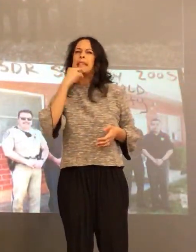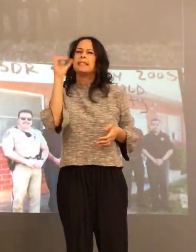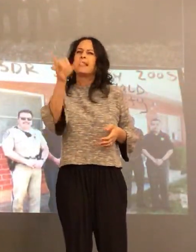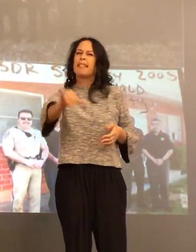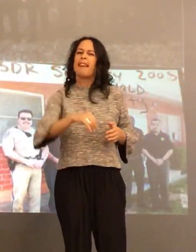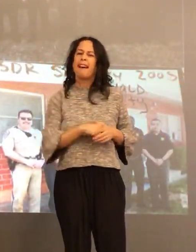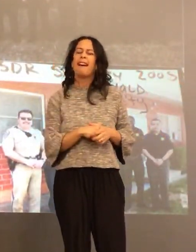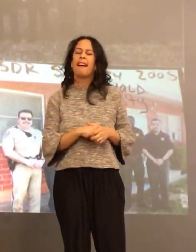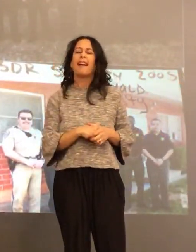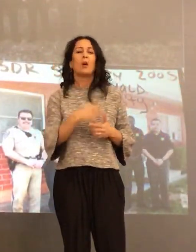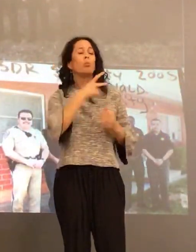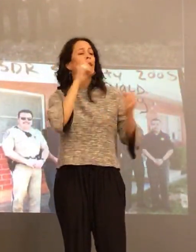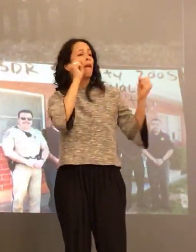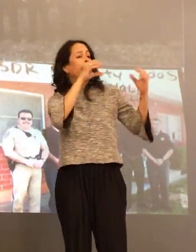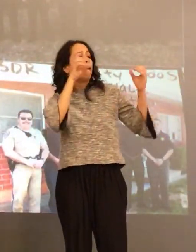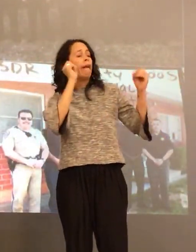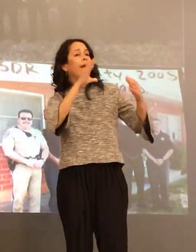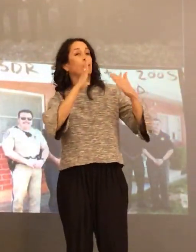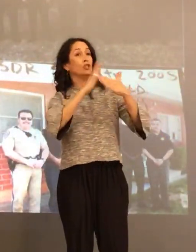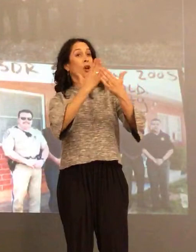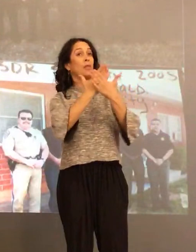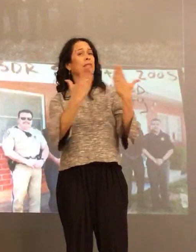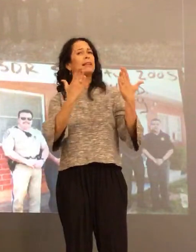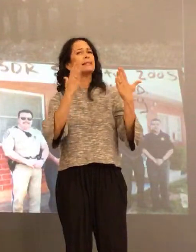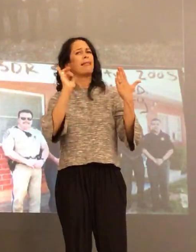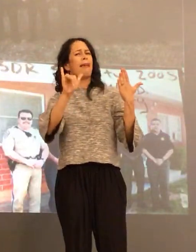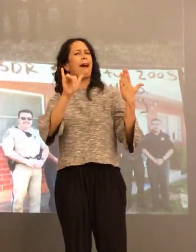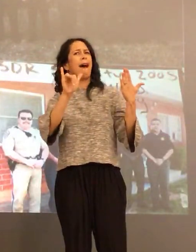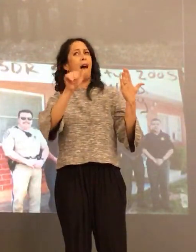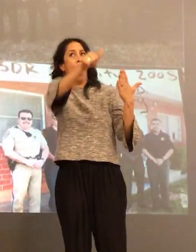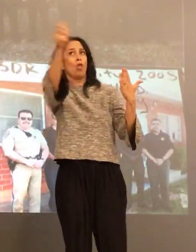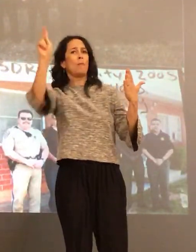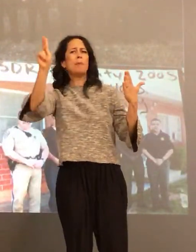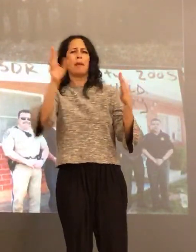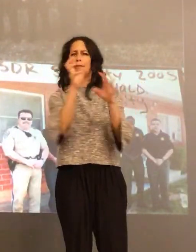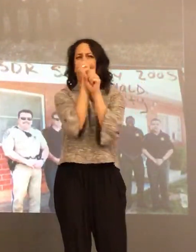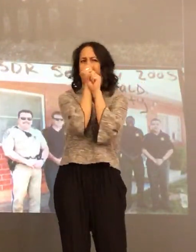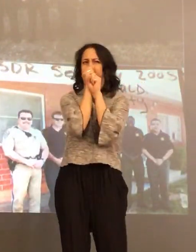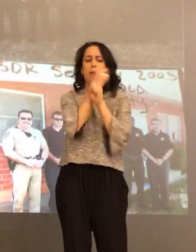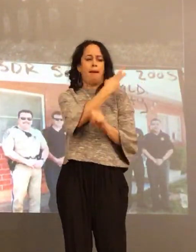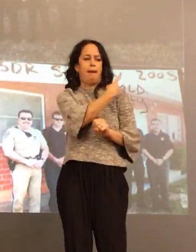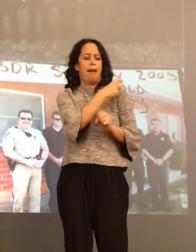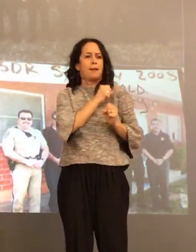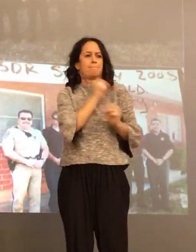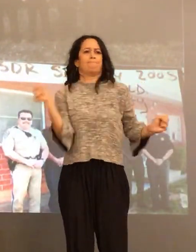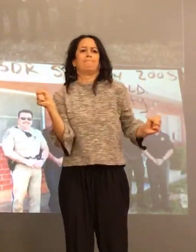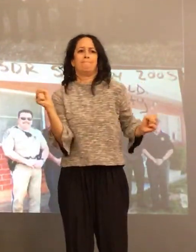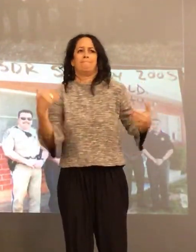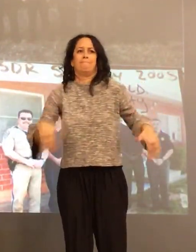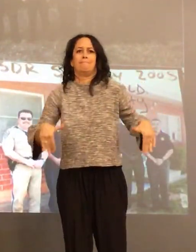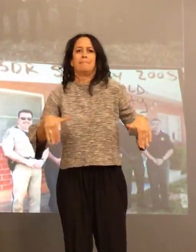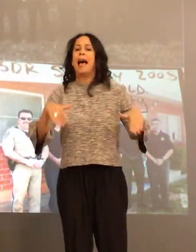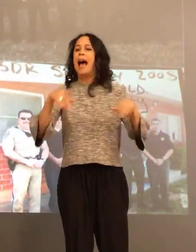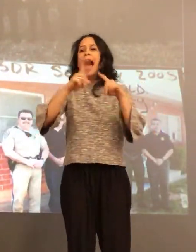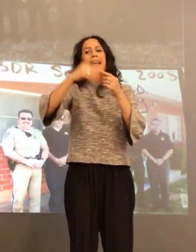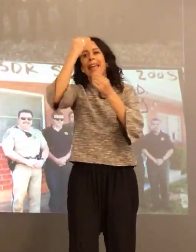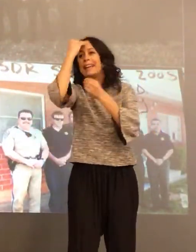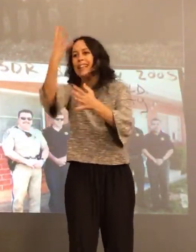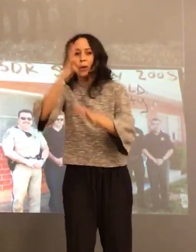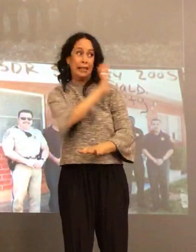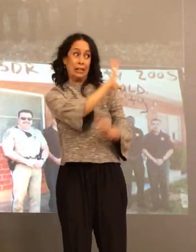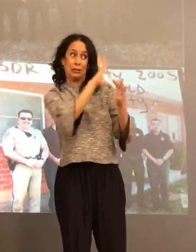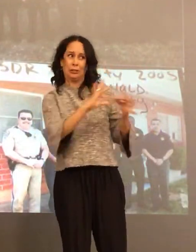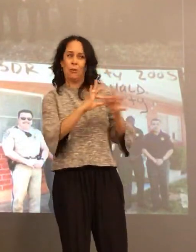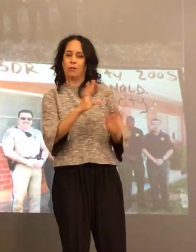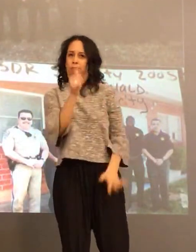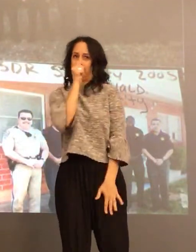We would share things with each other that we wouldn't share things about with anyone else. I can't share with you the stories he shared with